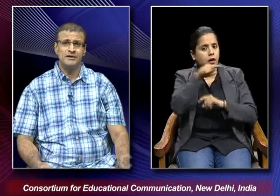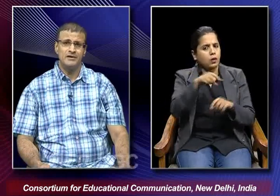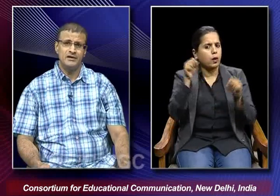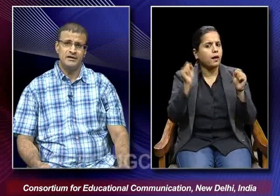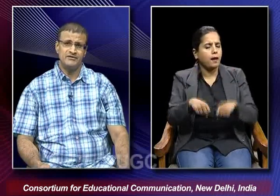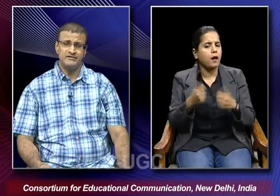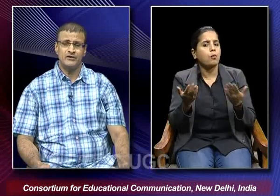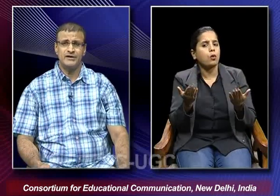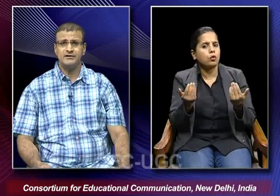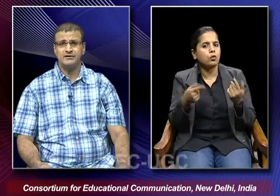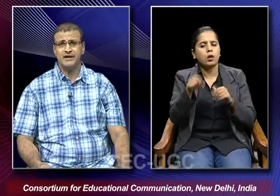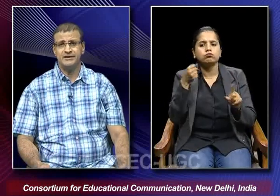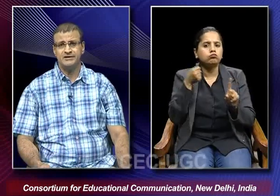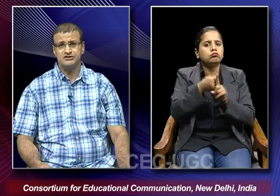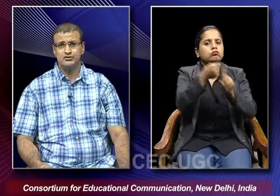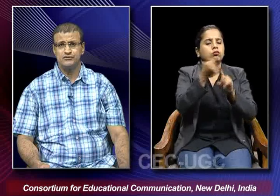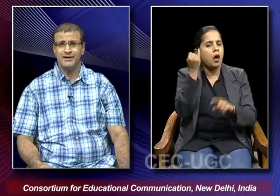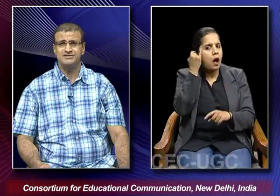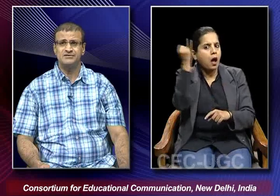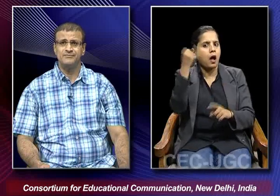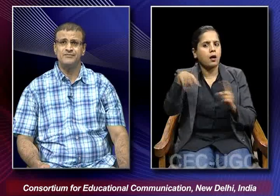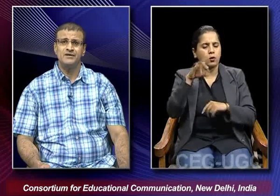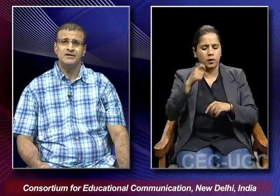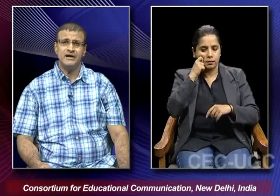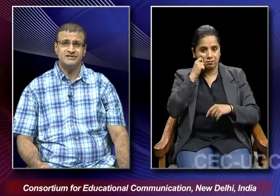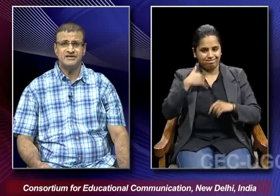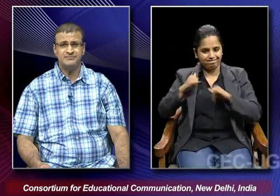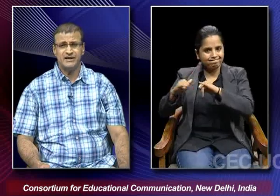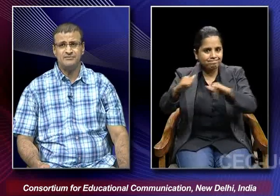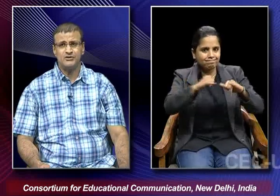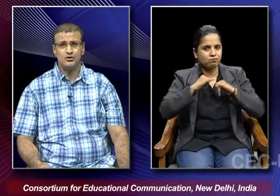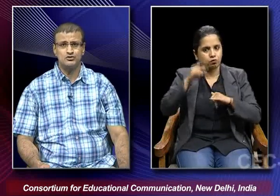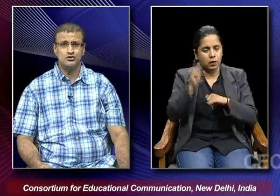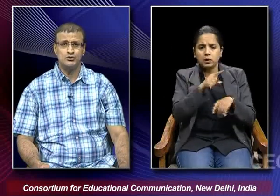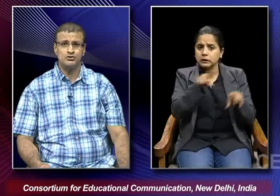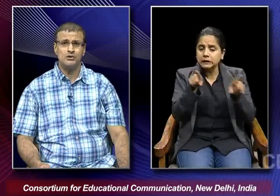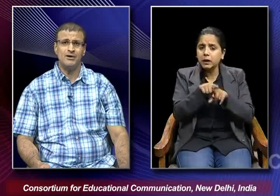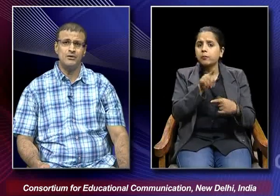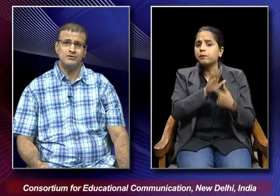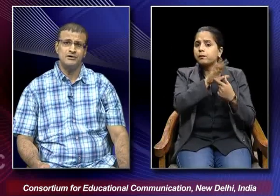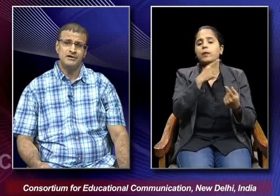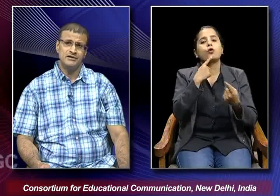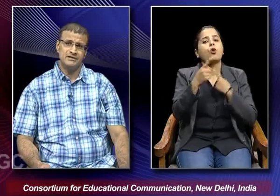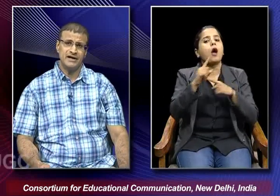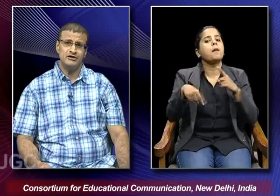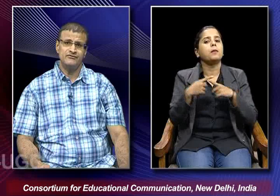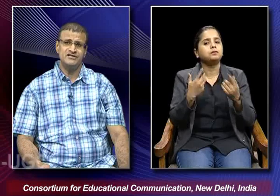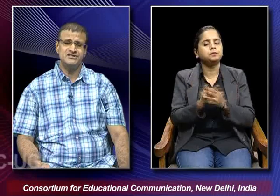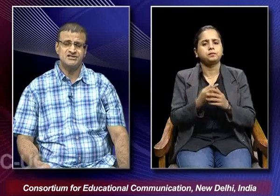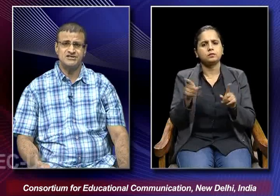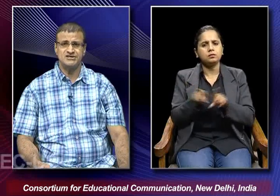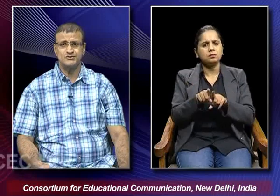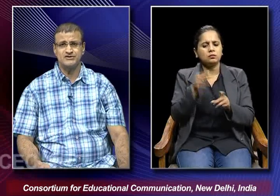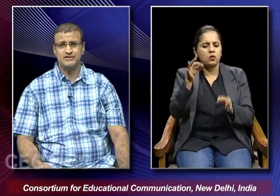in a way advocate the ideals of humanism. At the same time he could also talk about the kind of